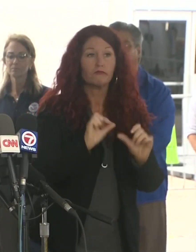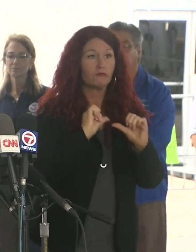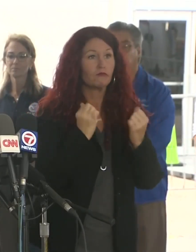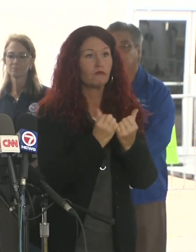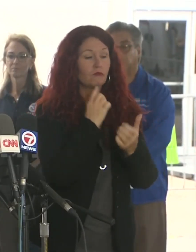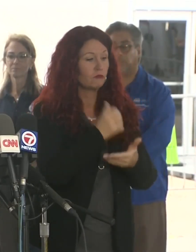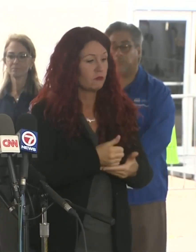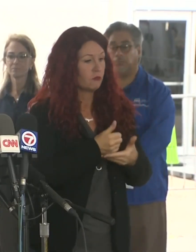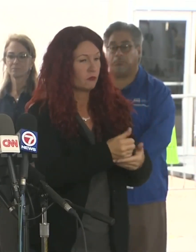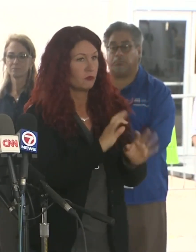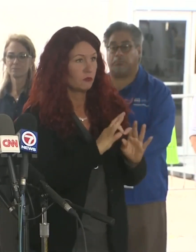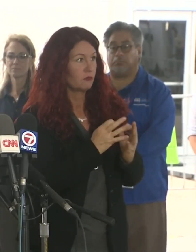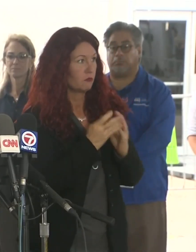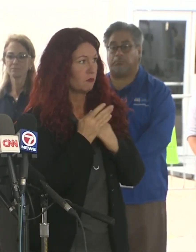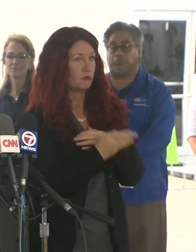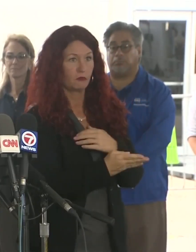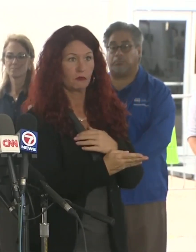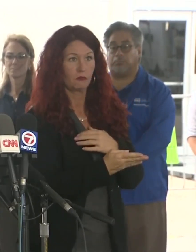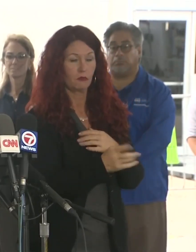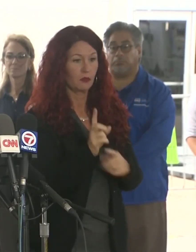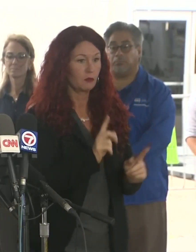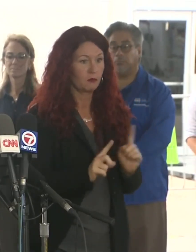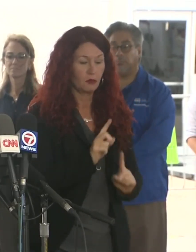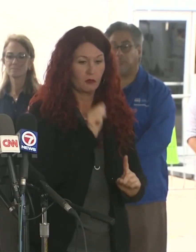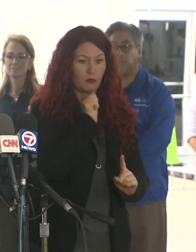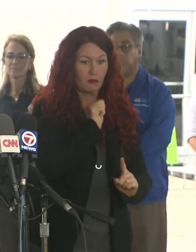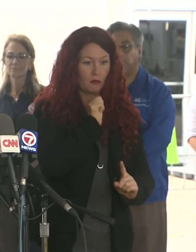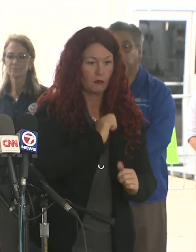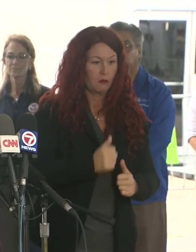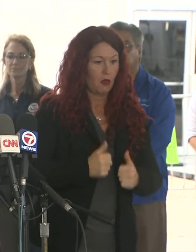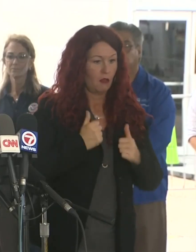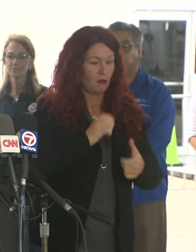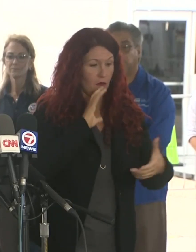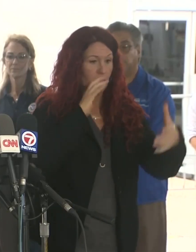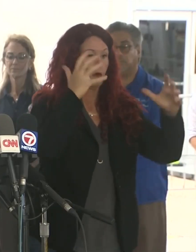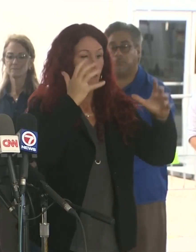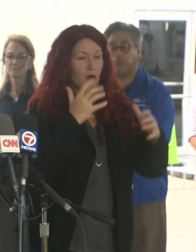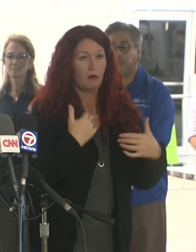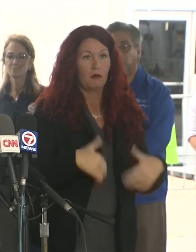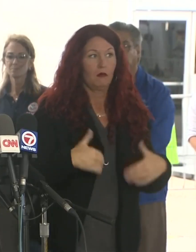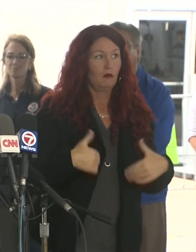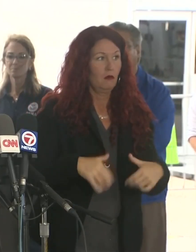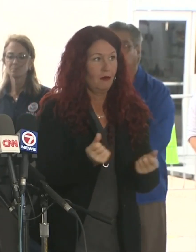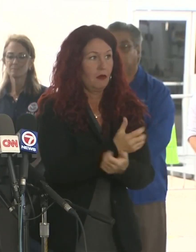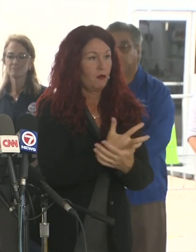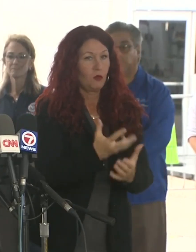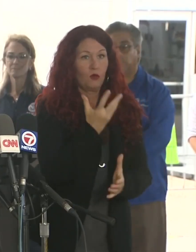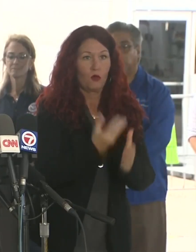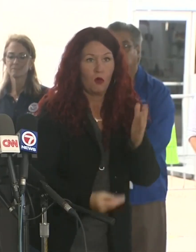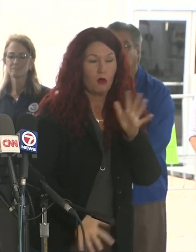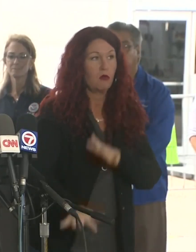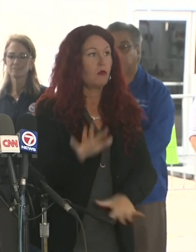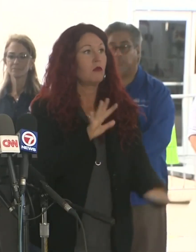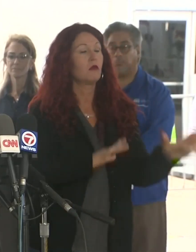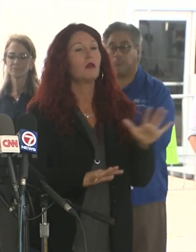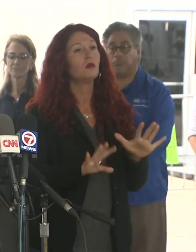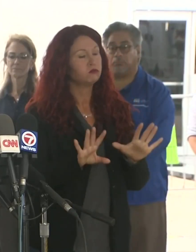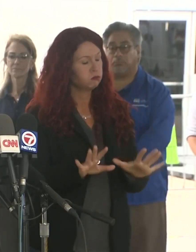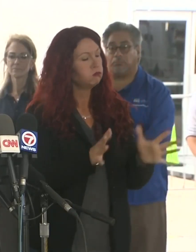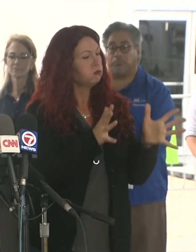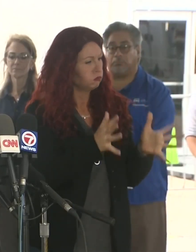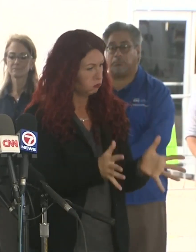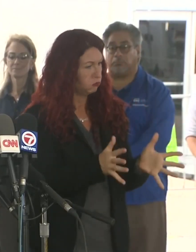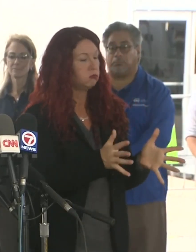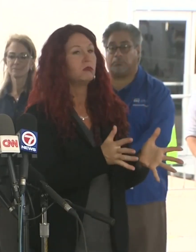this terrible tragedy, and they are helping them to rebuild their lives and to getting back on their feet.